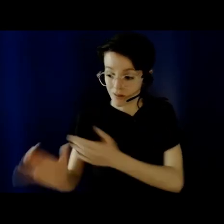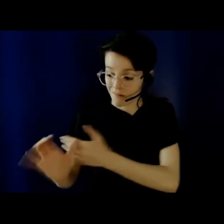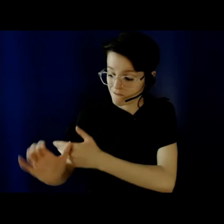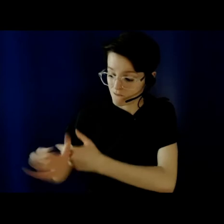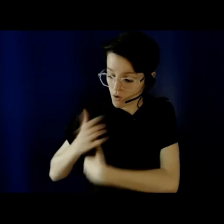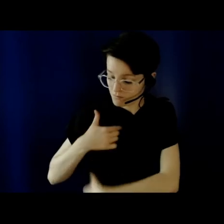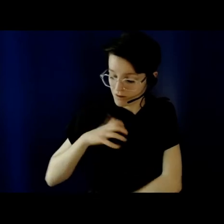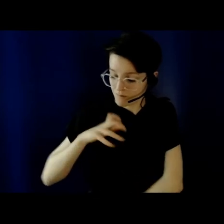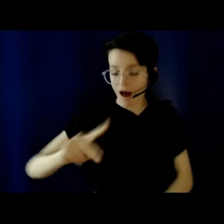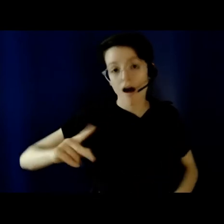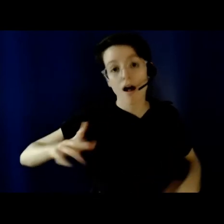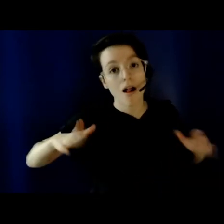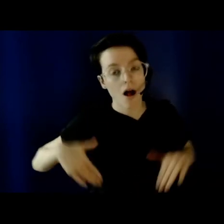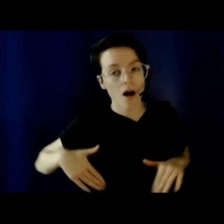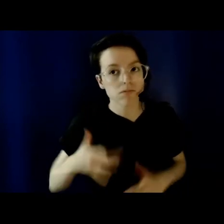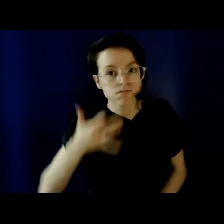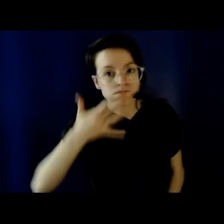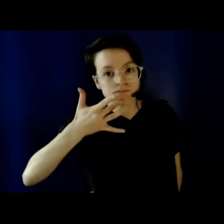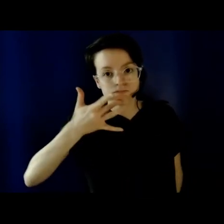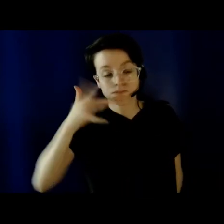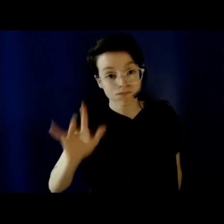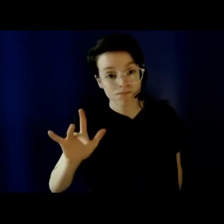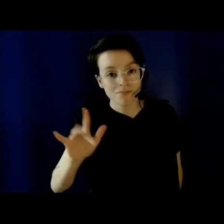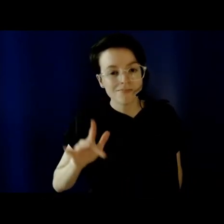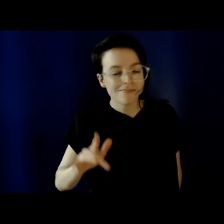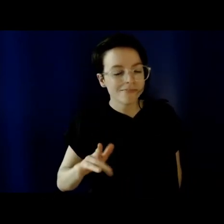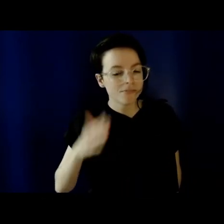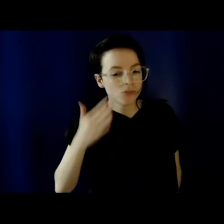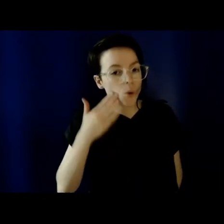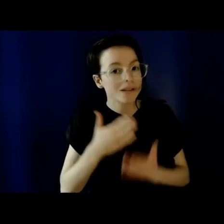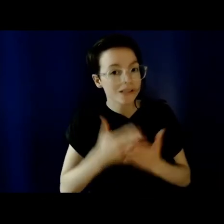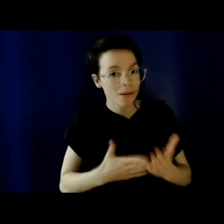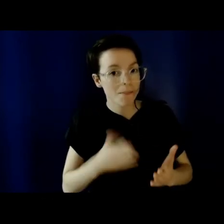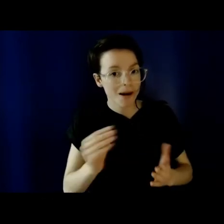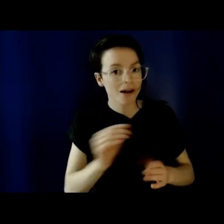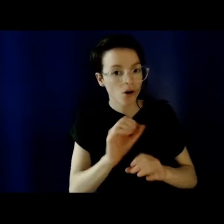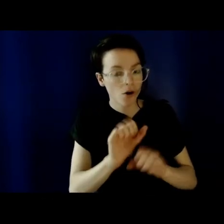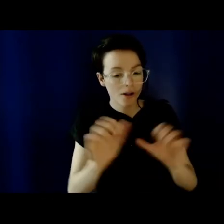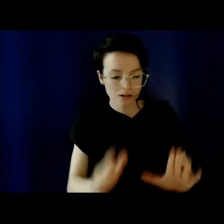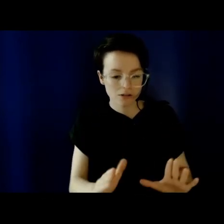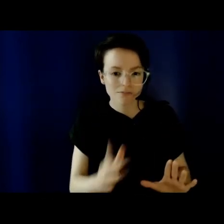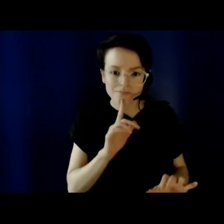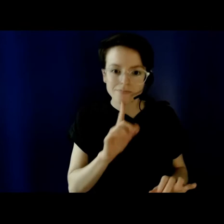extraordinary circumstances, some of my colleagues have and are facing these fears.